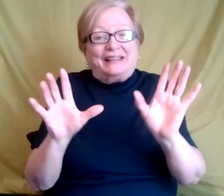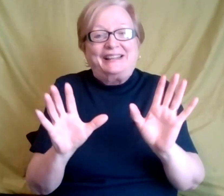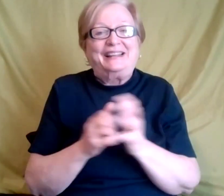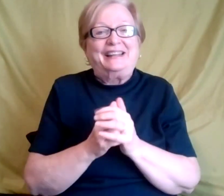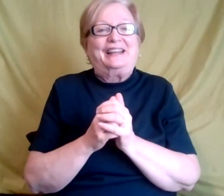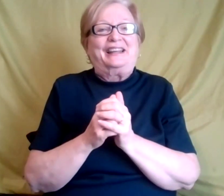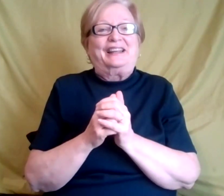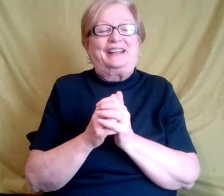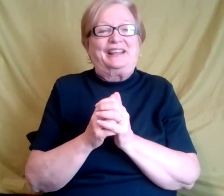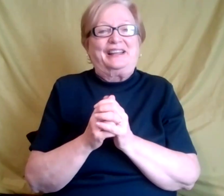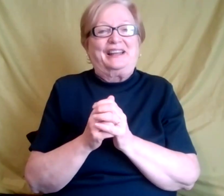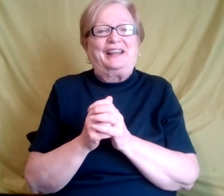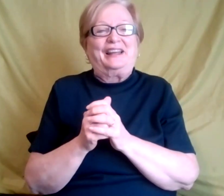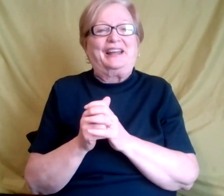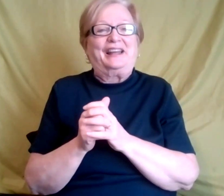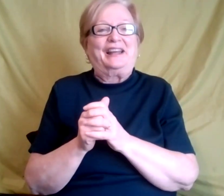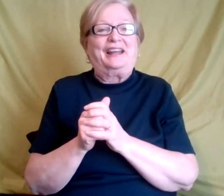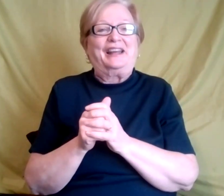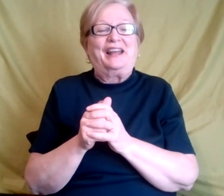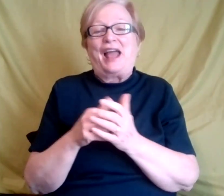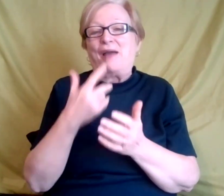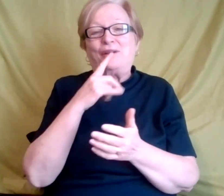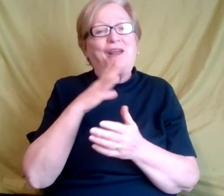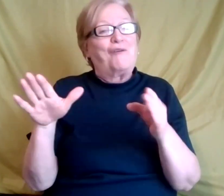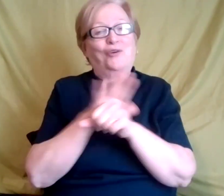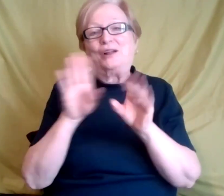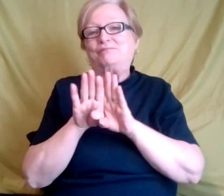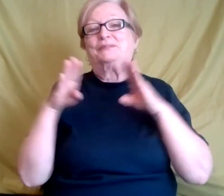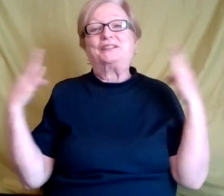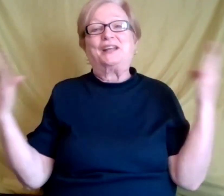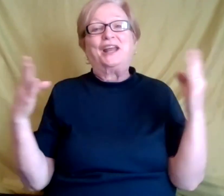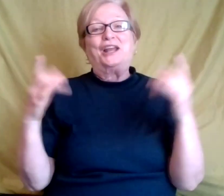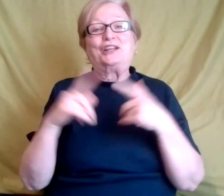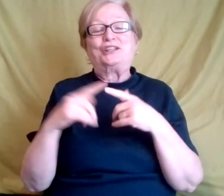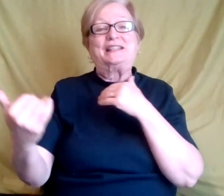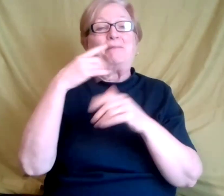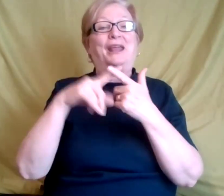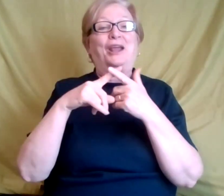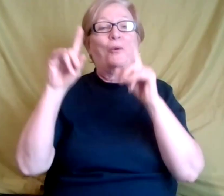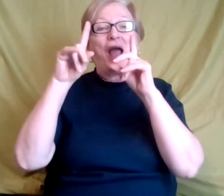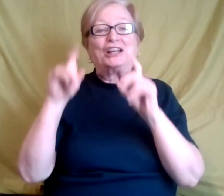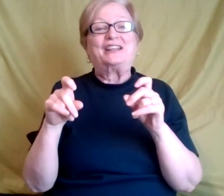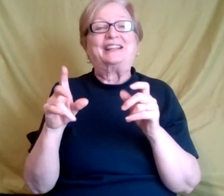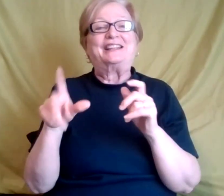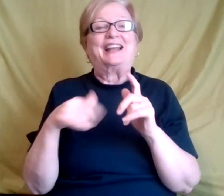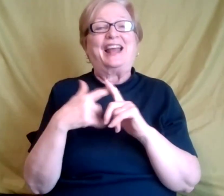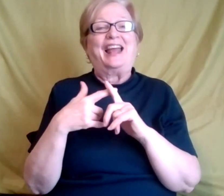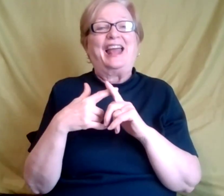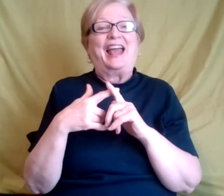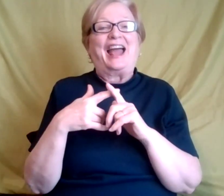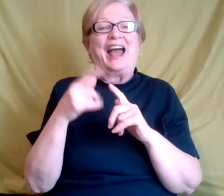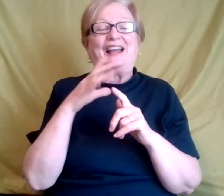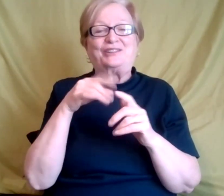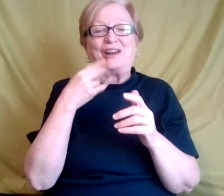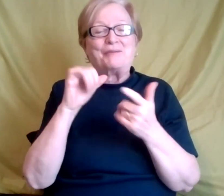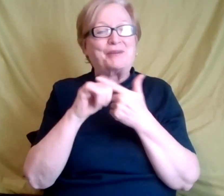questions in advance and again, full transparency, everyone, she sent me the questions in advance. I wrote down my talking points. I said, I'm going to stick to